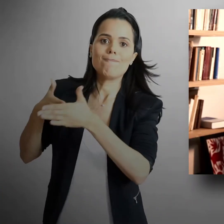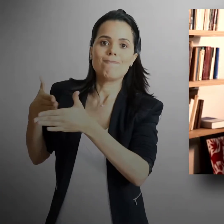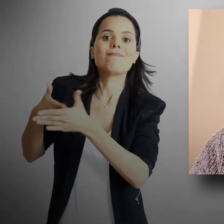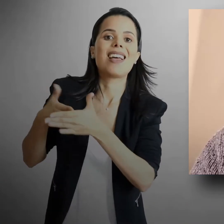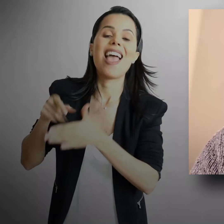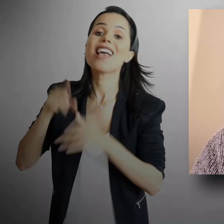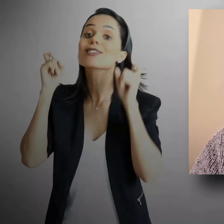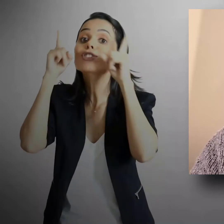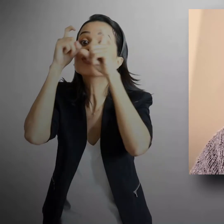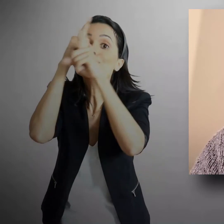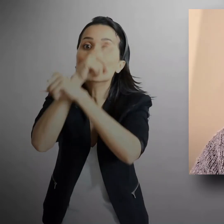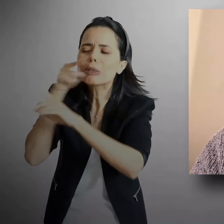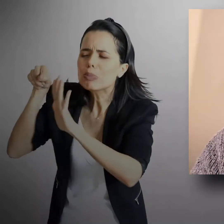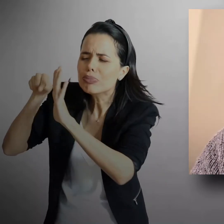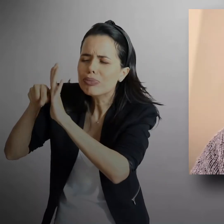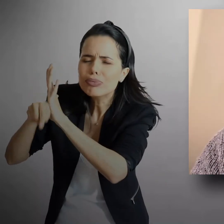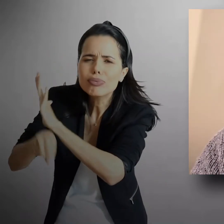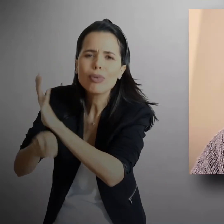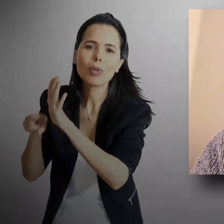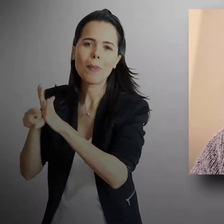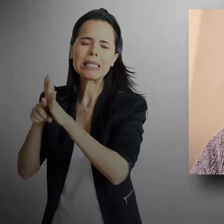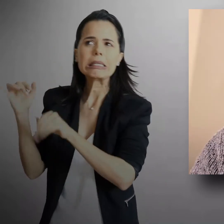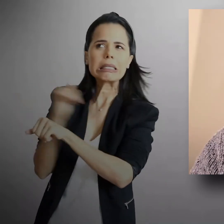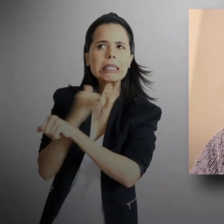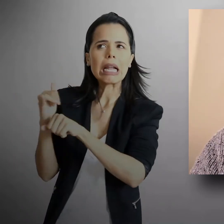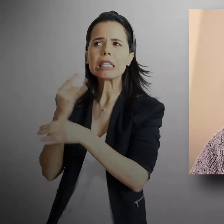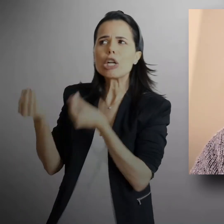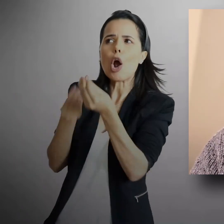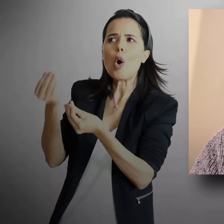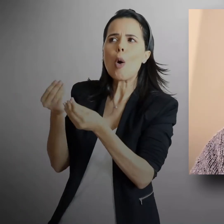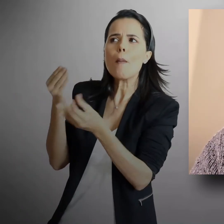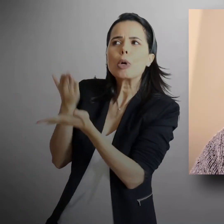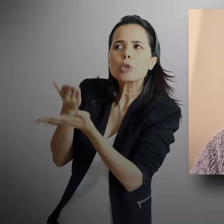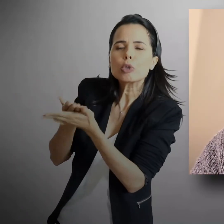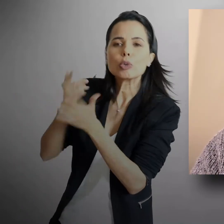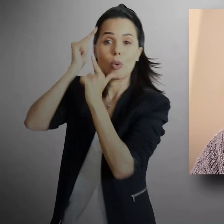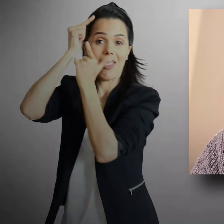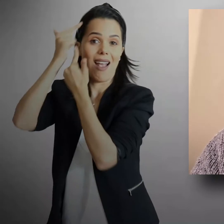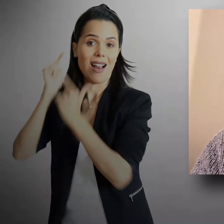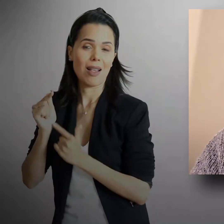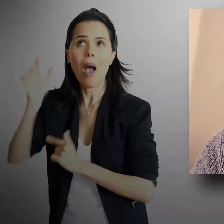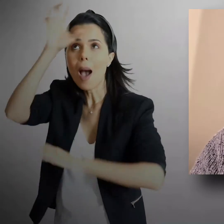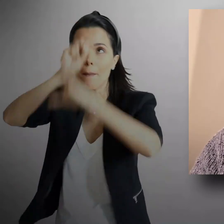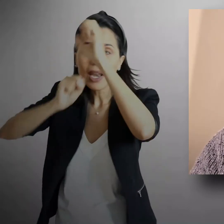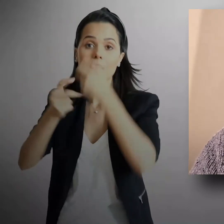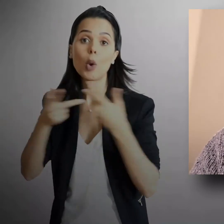I think we can look forward to a period when there will be convergence of various